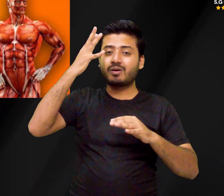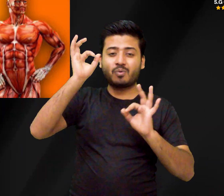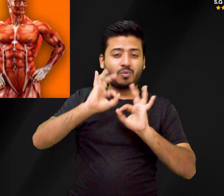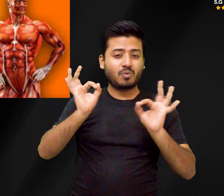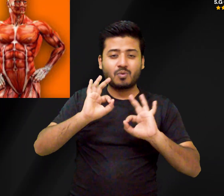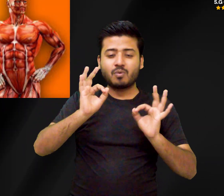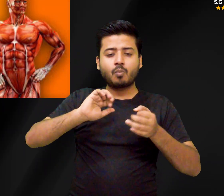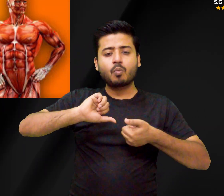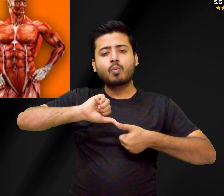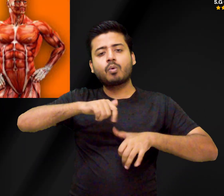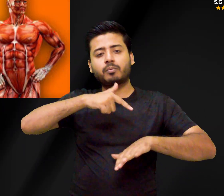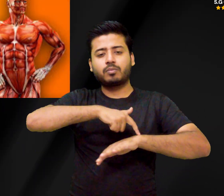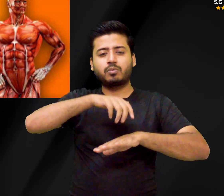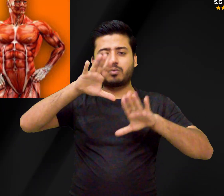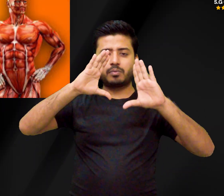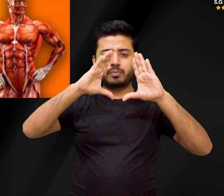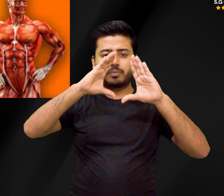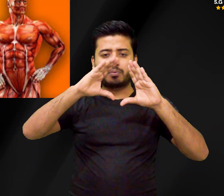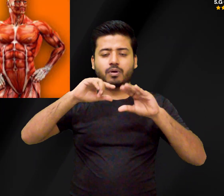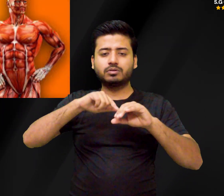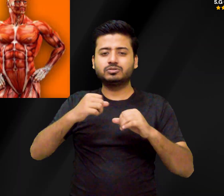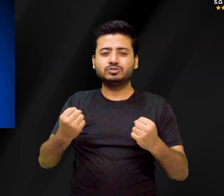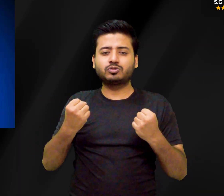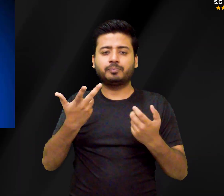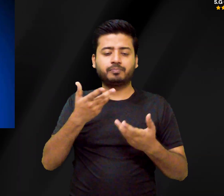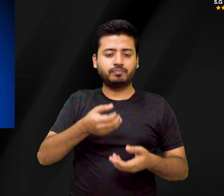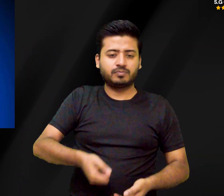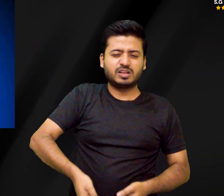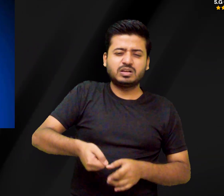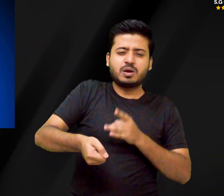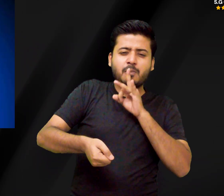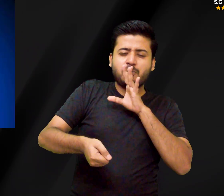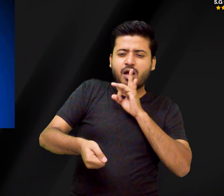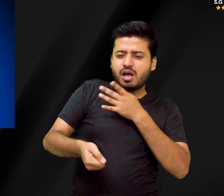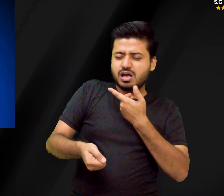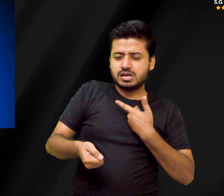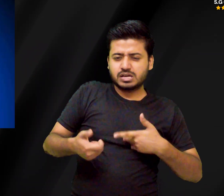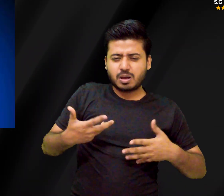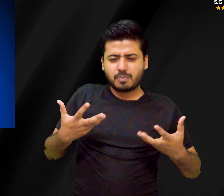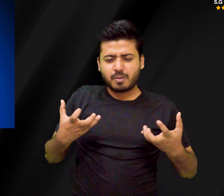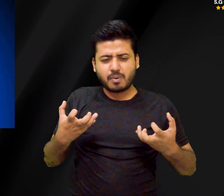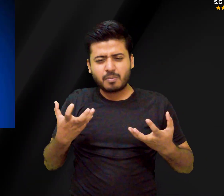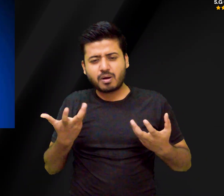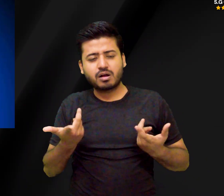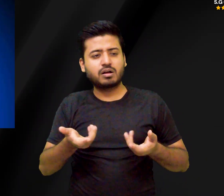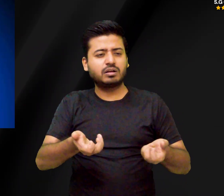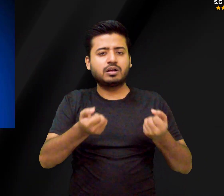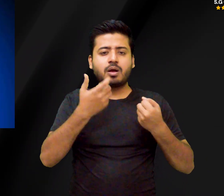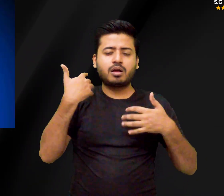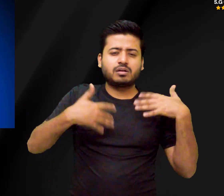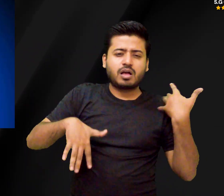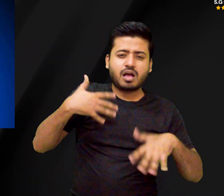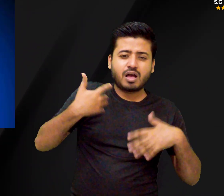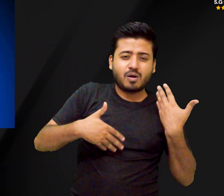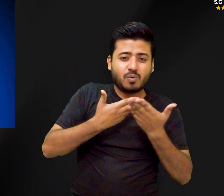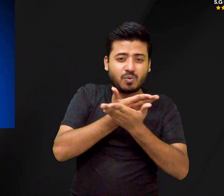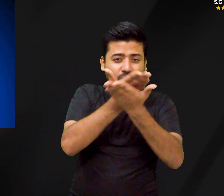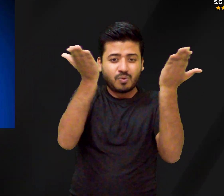factors. In higher latitudes and during winter, the sun's angle is lower, making it difficult for the body to produce vitamin